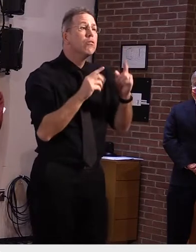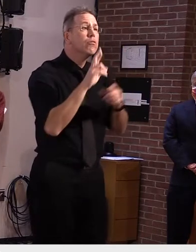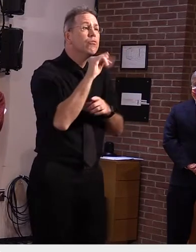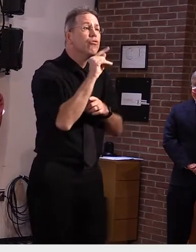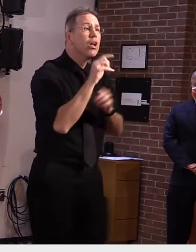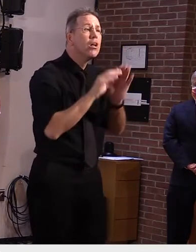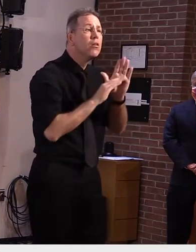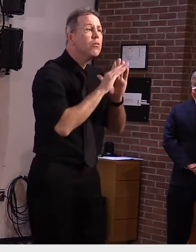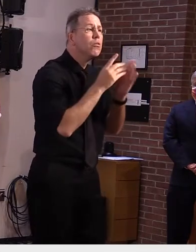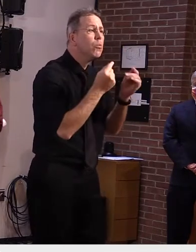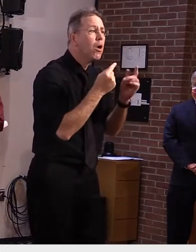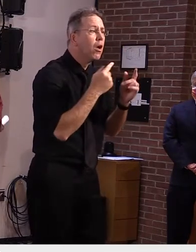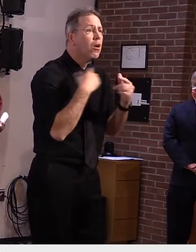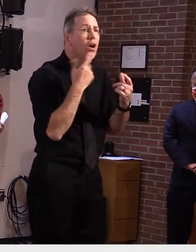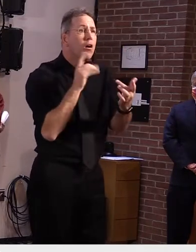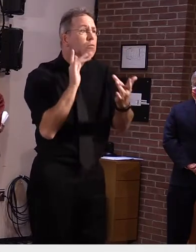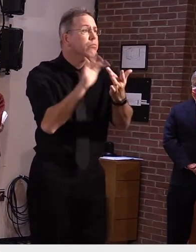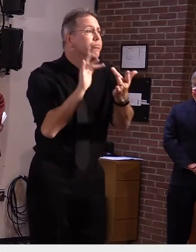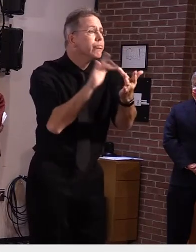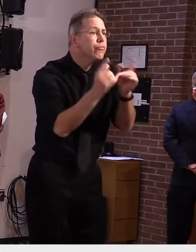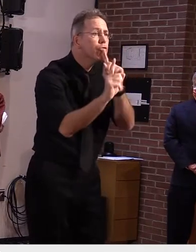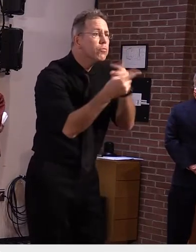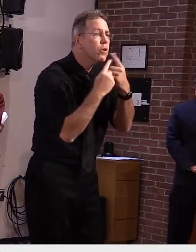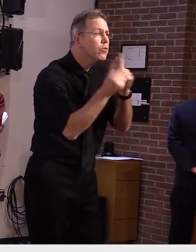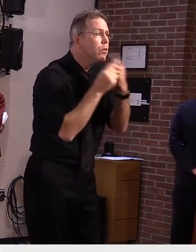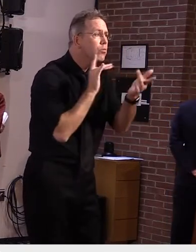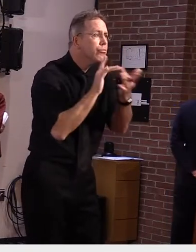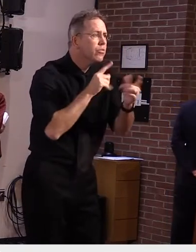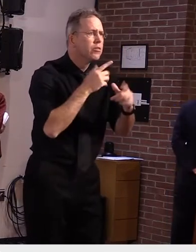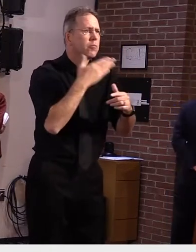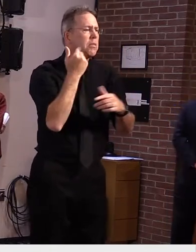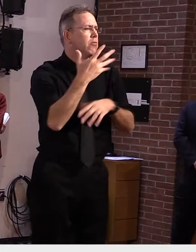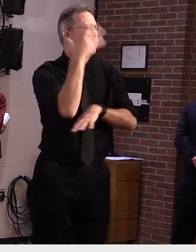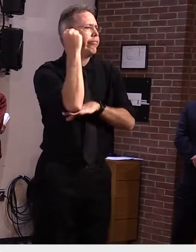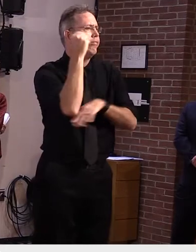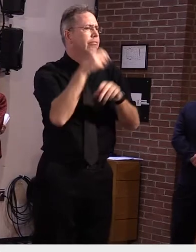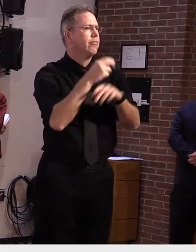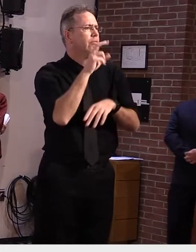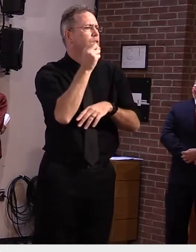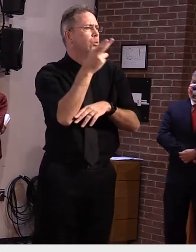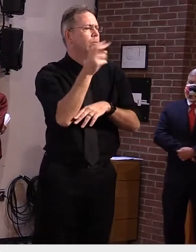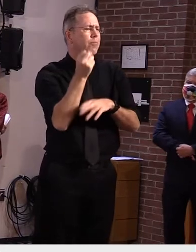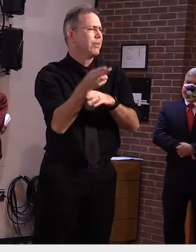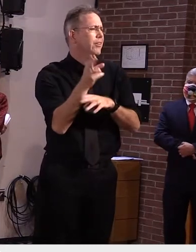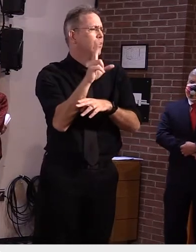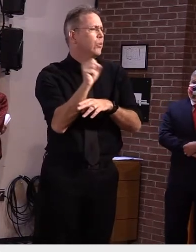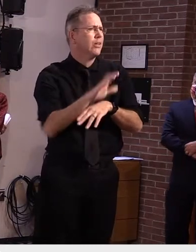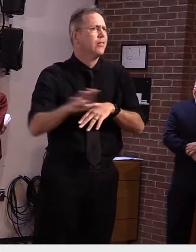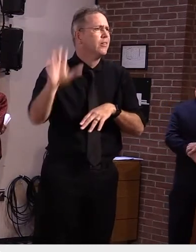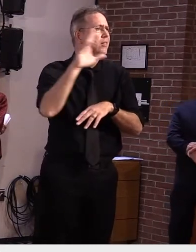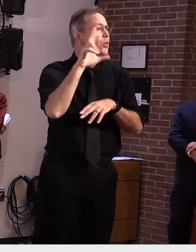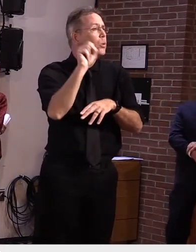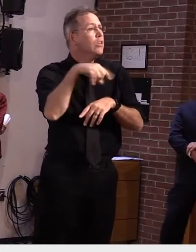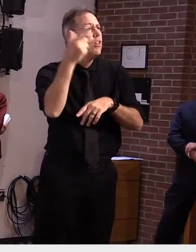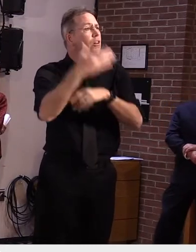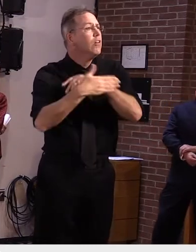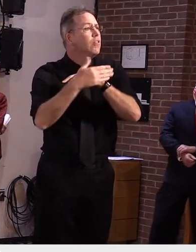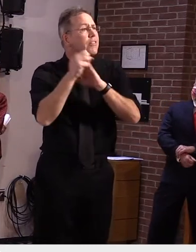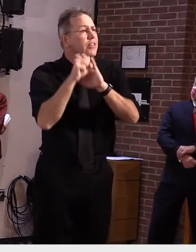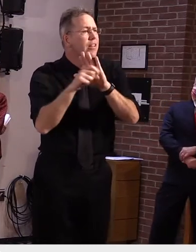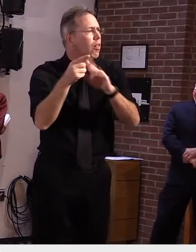among the best if not the best in the country and um you know we have reserve